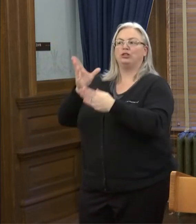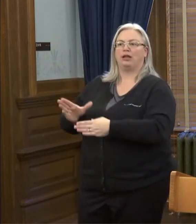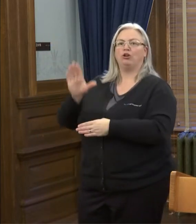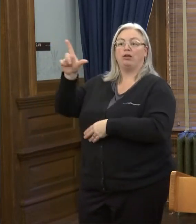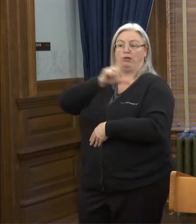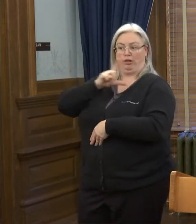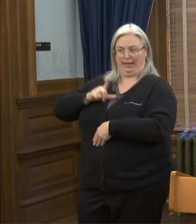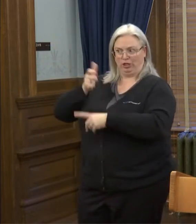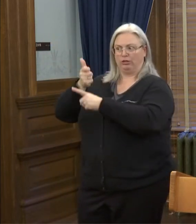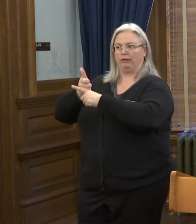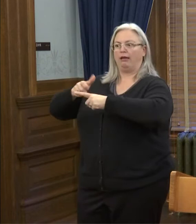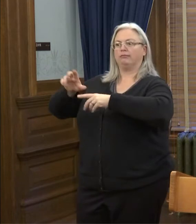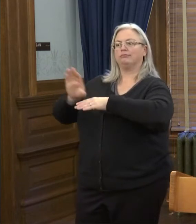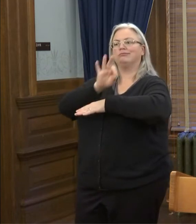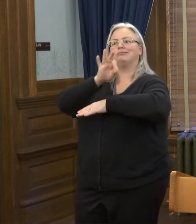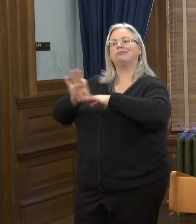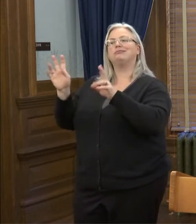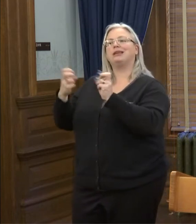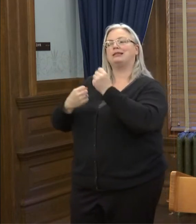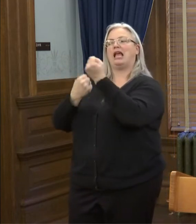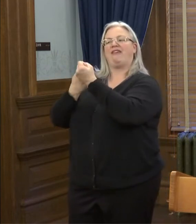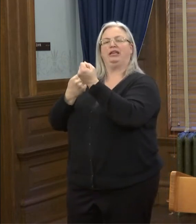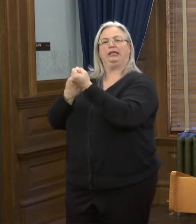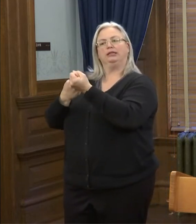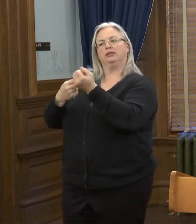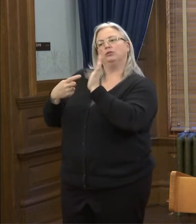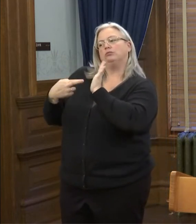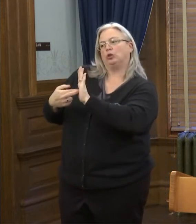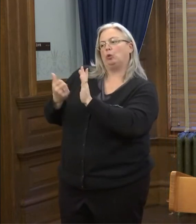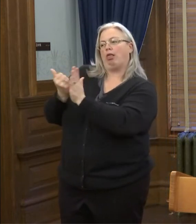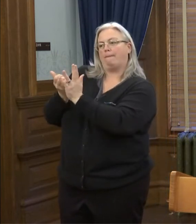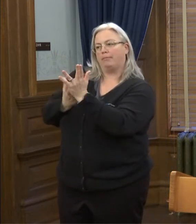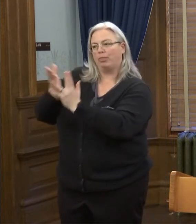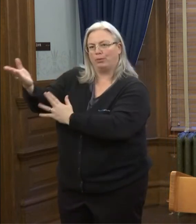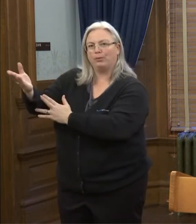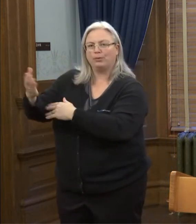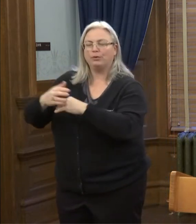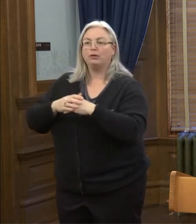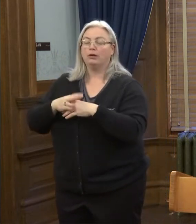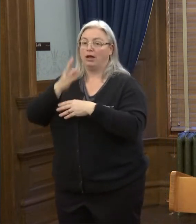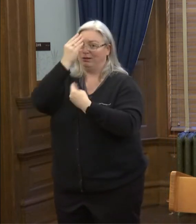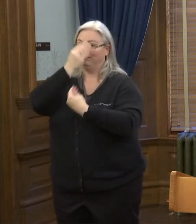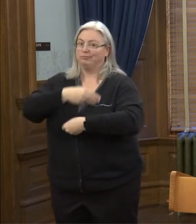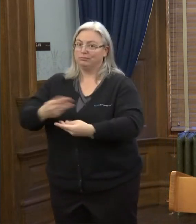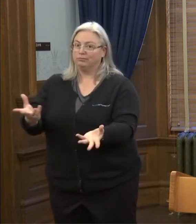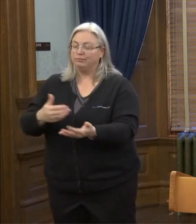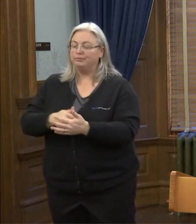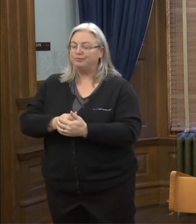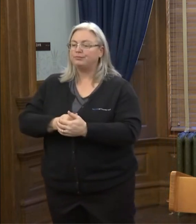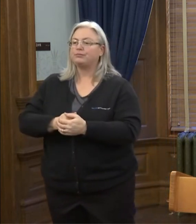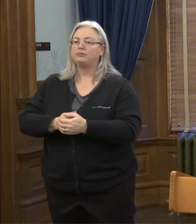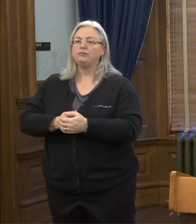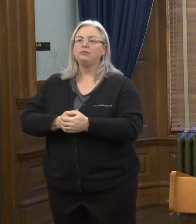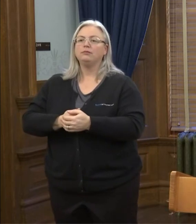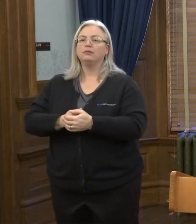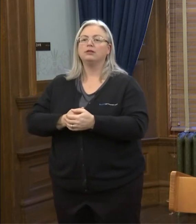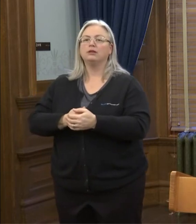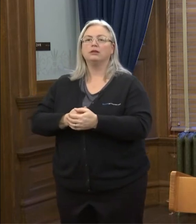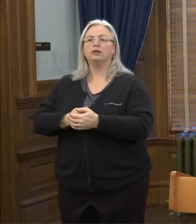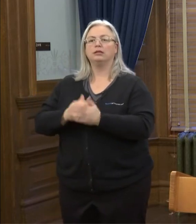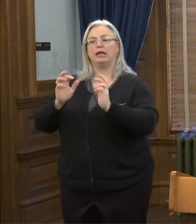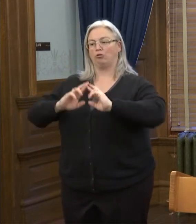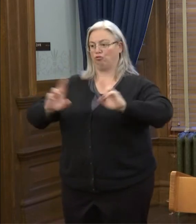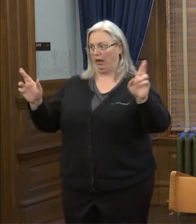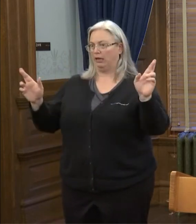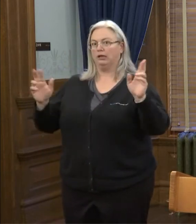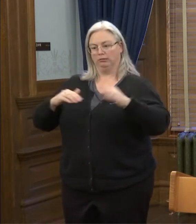their legislator can act as their advocate to, to get them through. I will tell you that I think we're up and ready